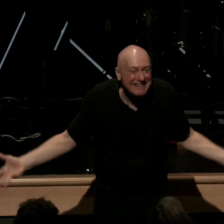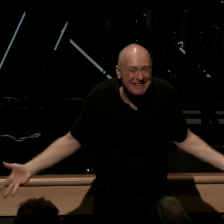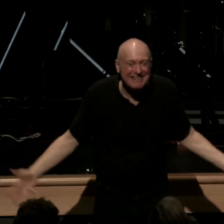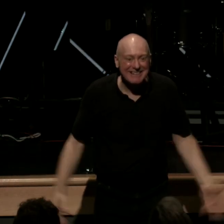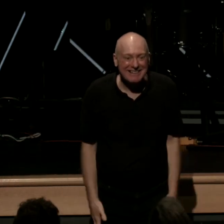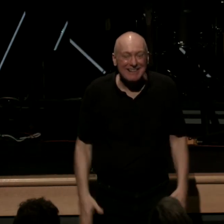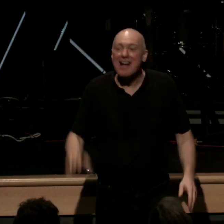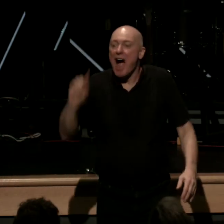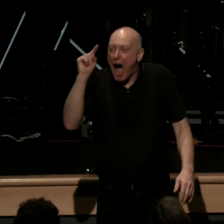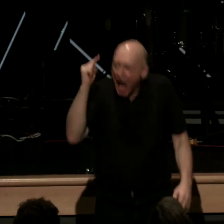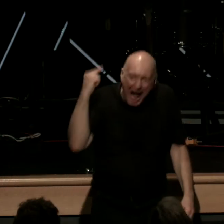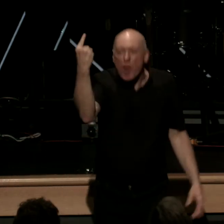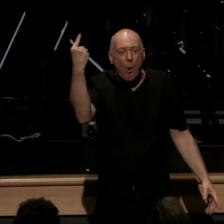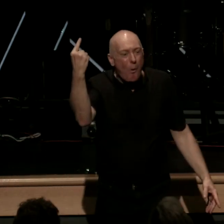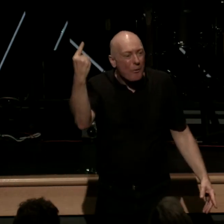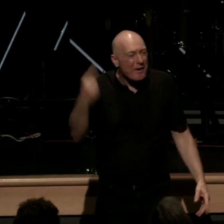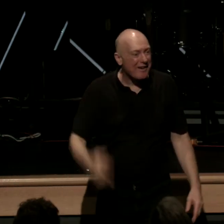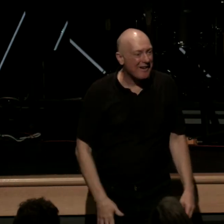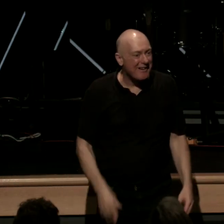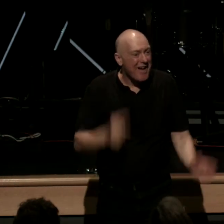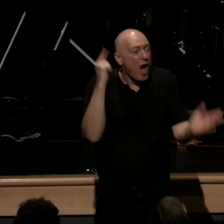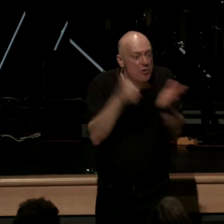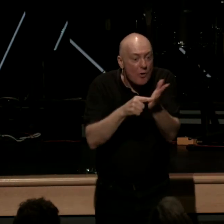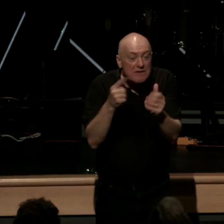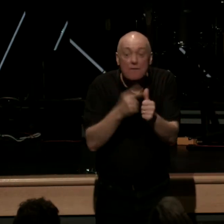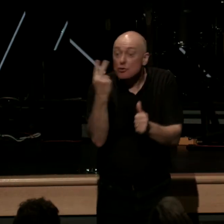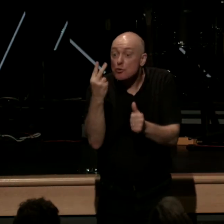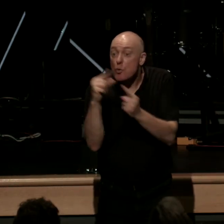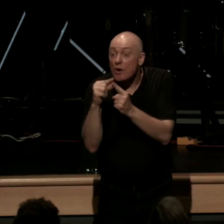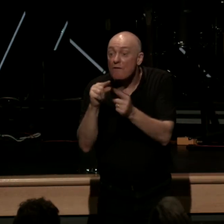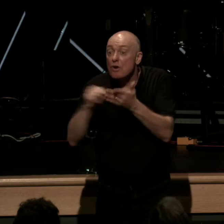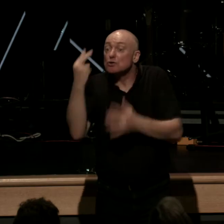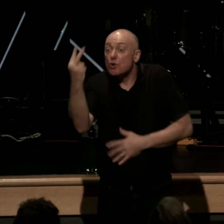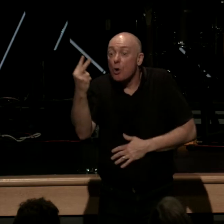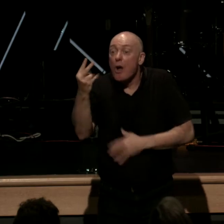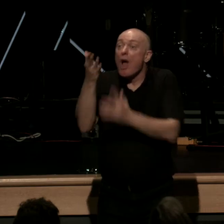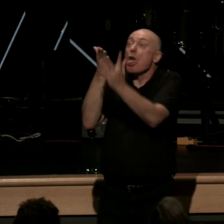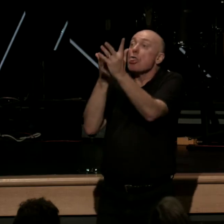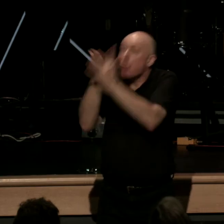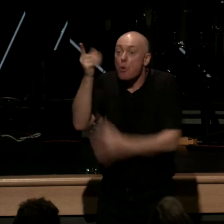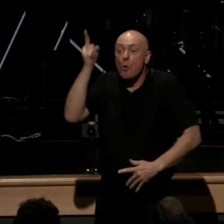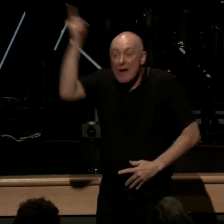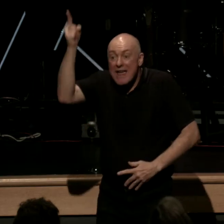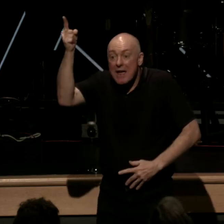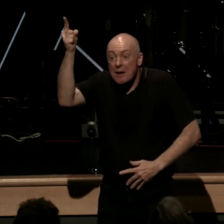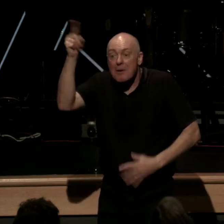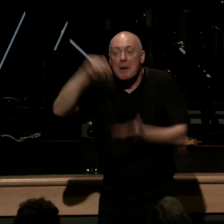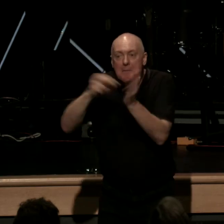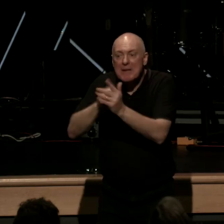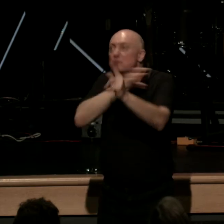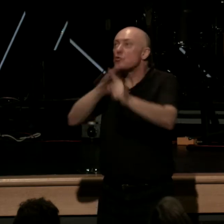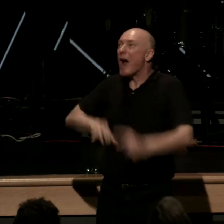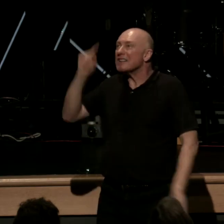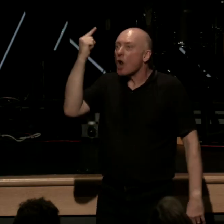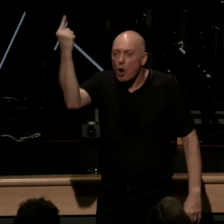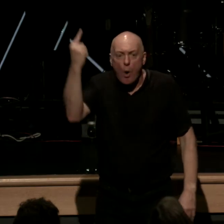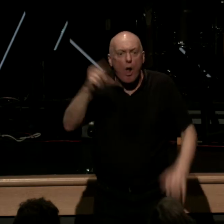alone notice the first two words of verse two through him solo crystal the work is finished